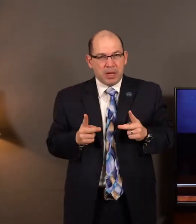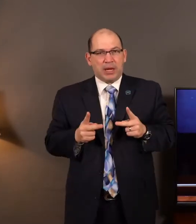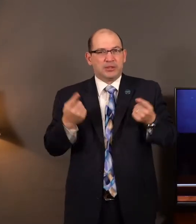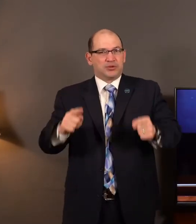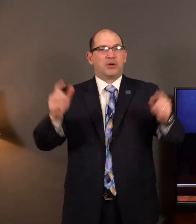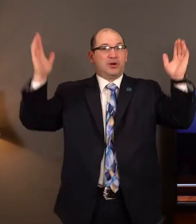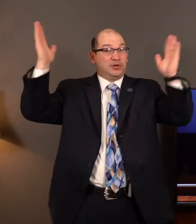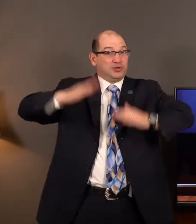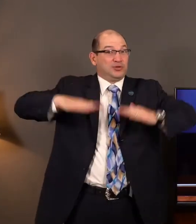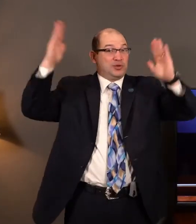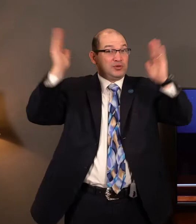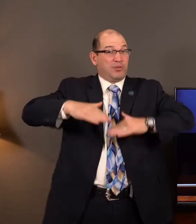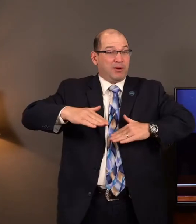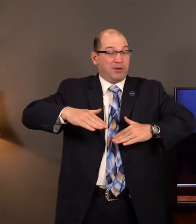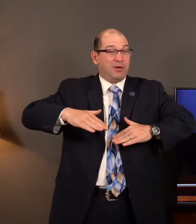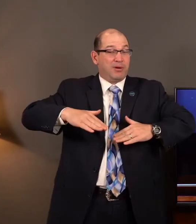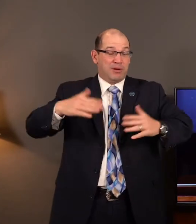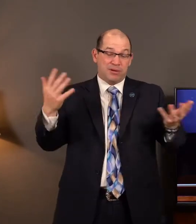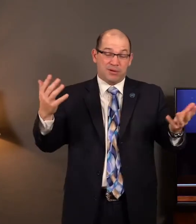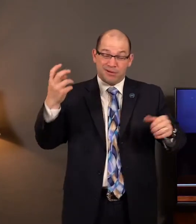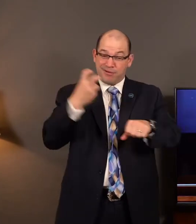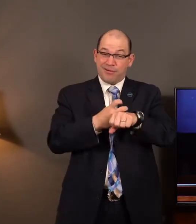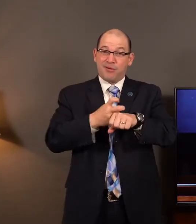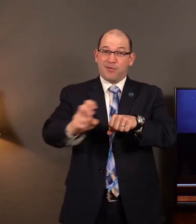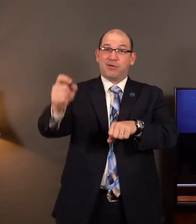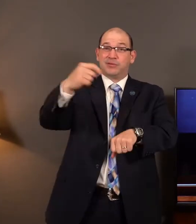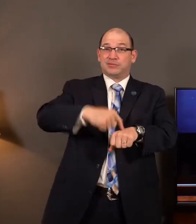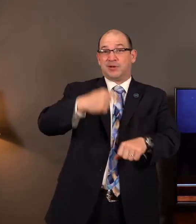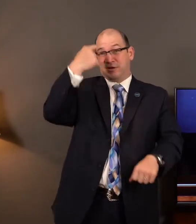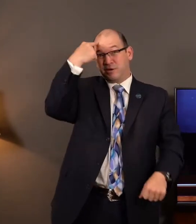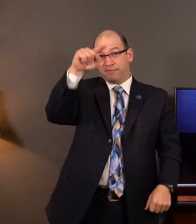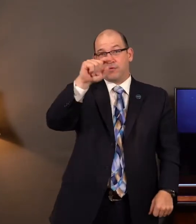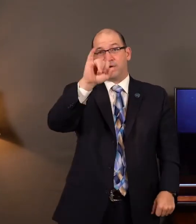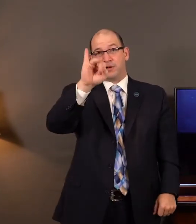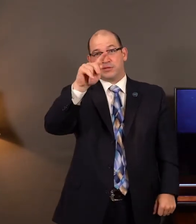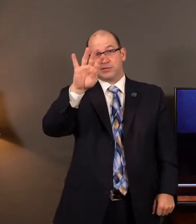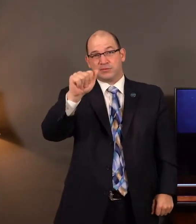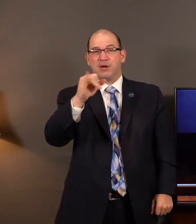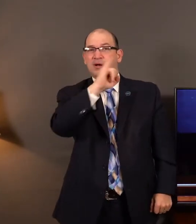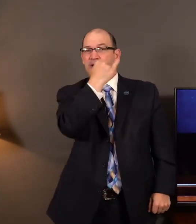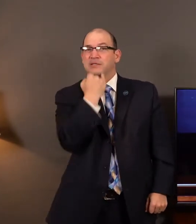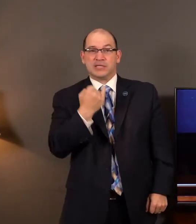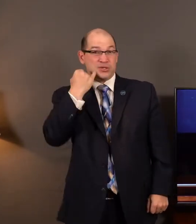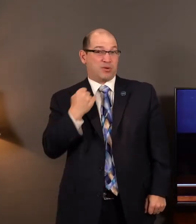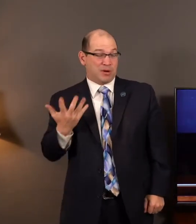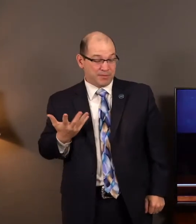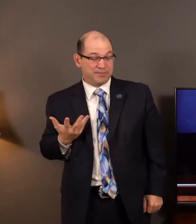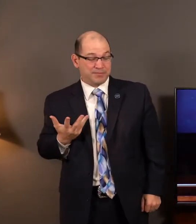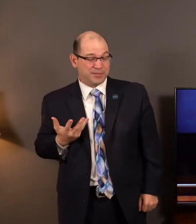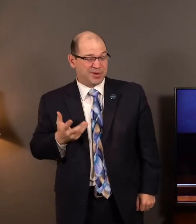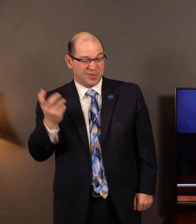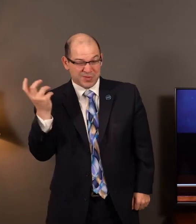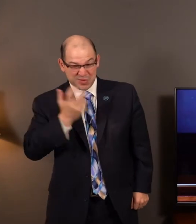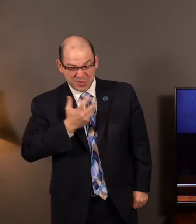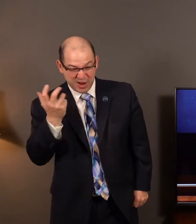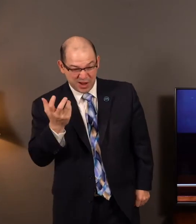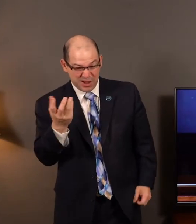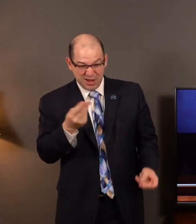Boy, this was a difficult time in the history of Israel. They're besieged by Samaria. The land is barren. People are